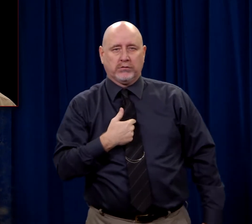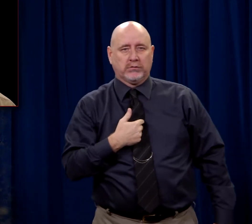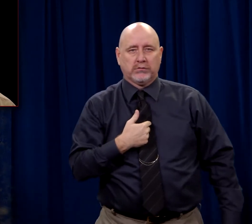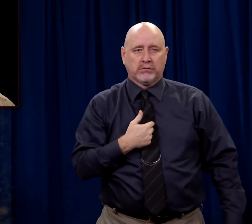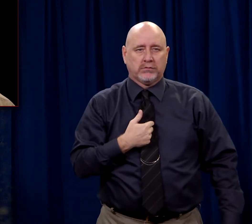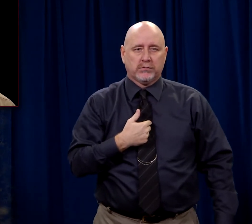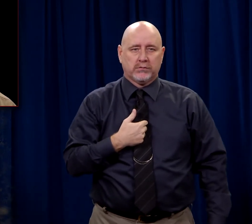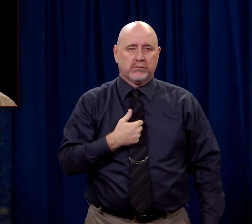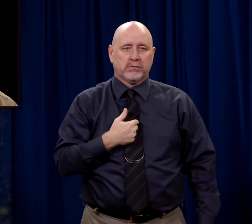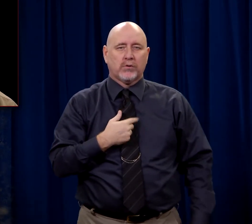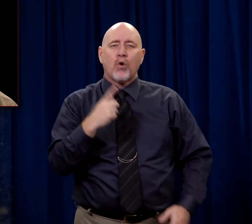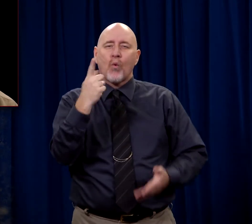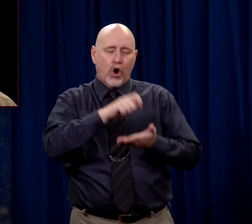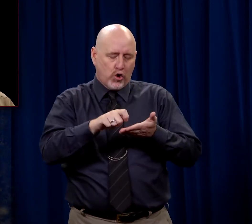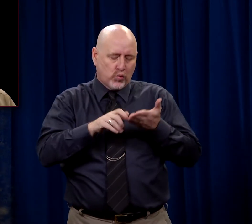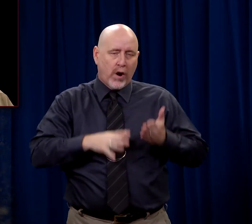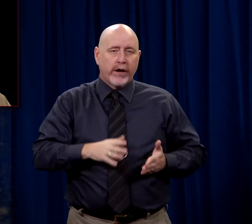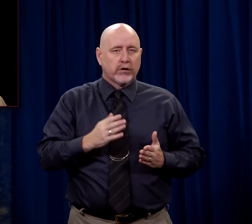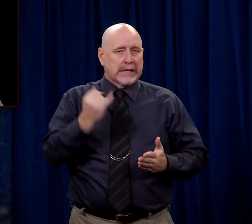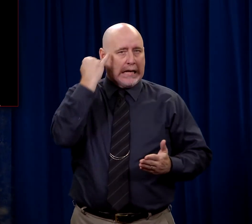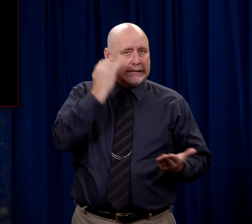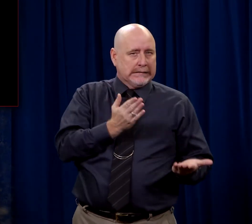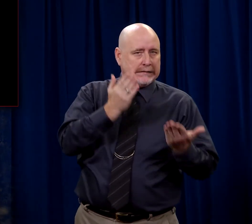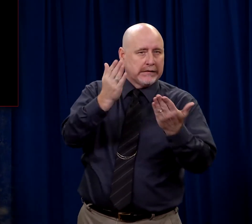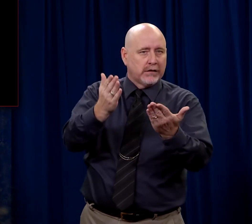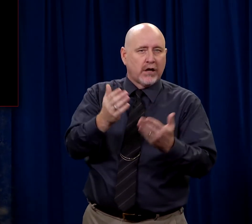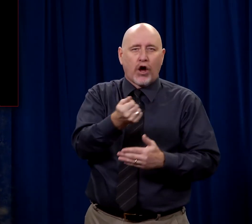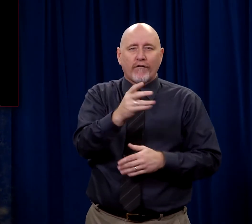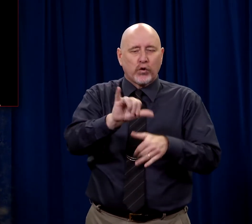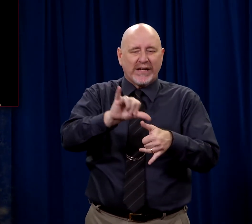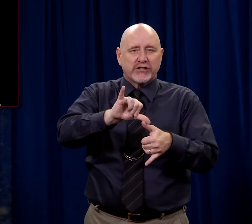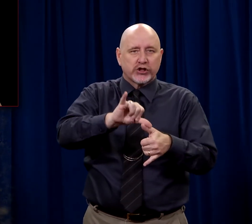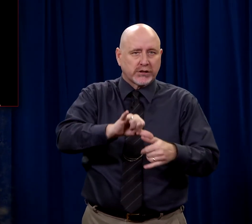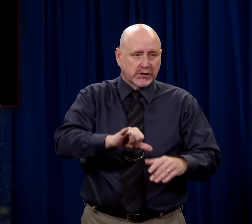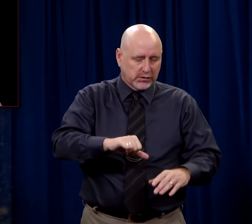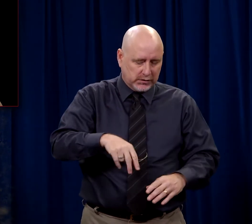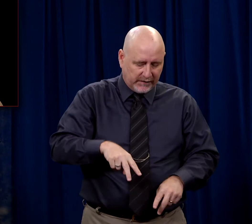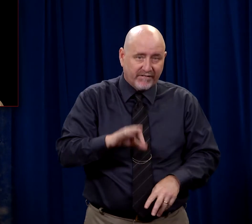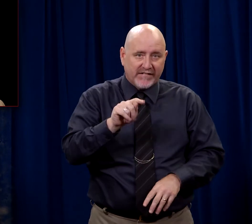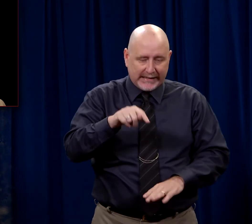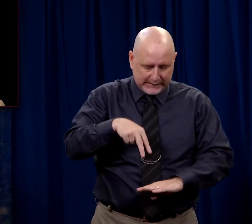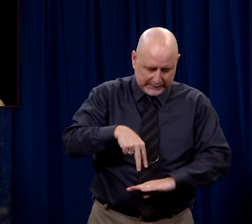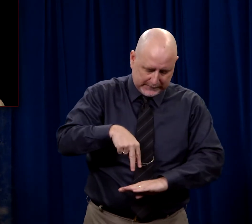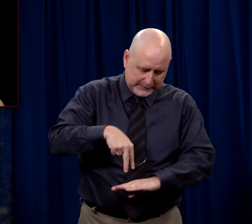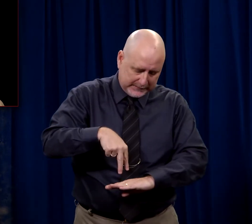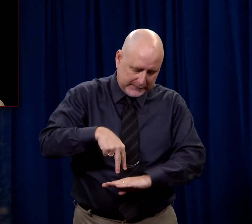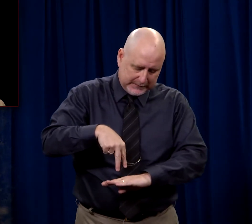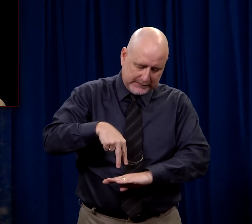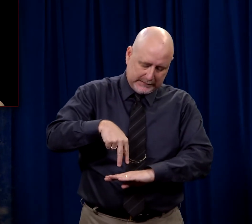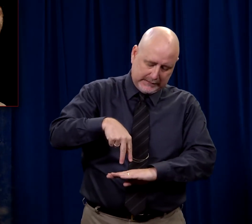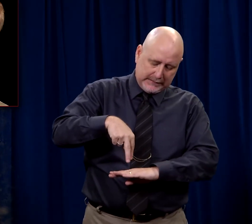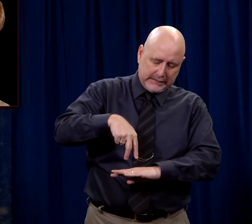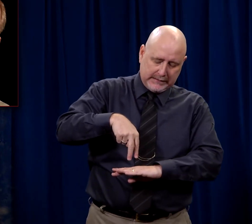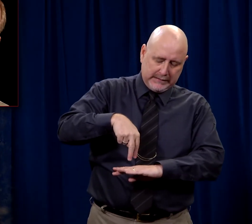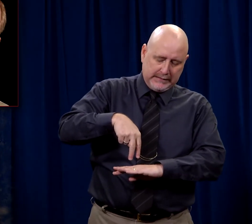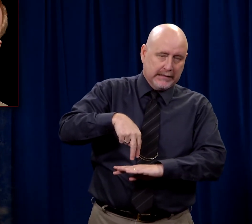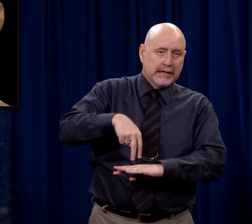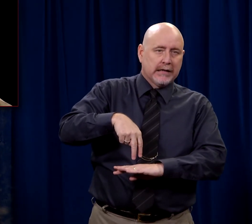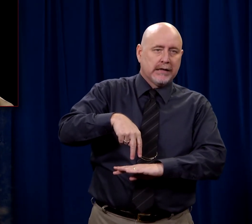case. One writer suggests that only a few inches was necessary beneath the feet of the